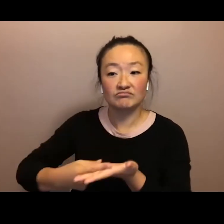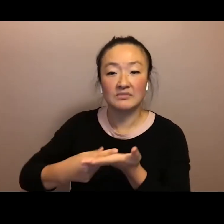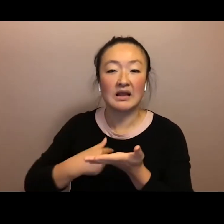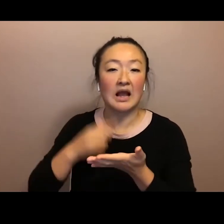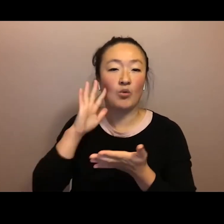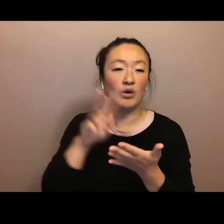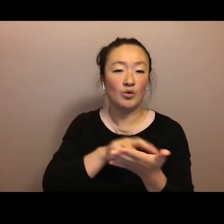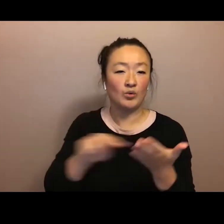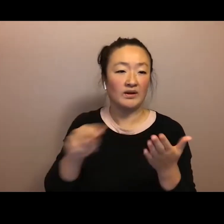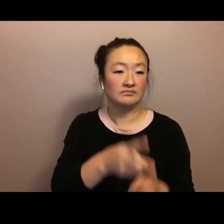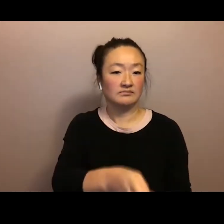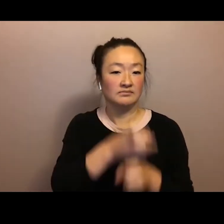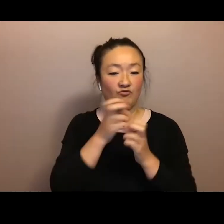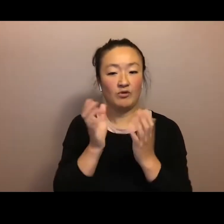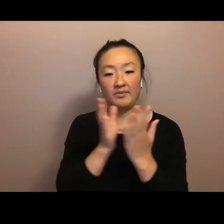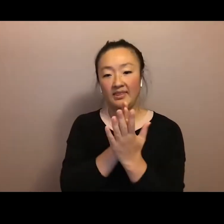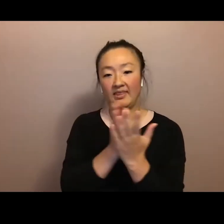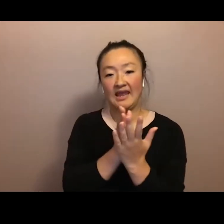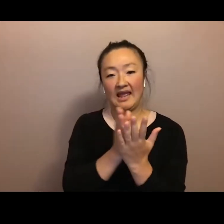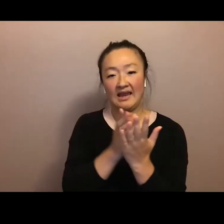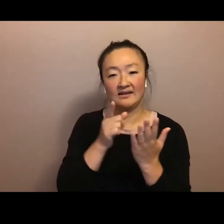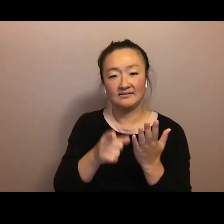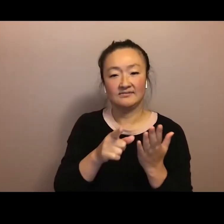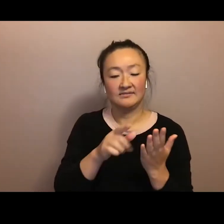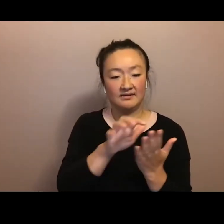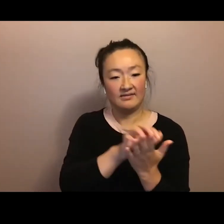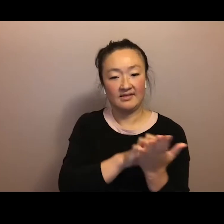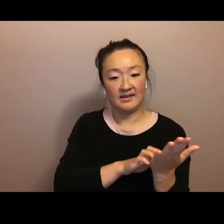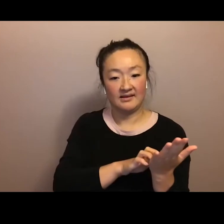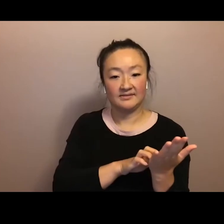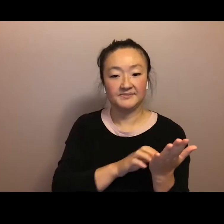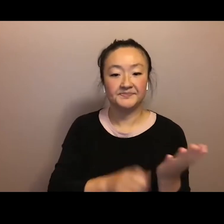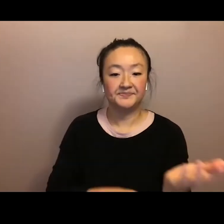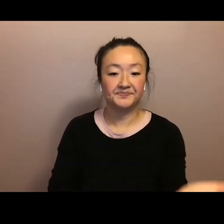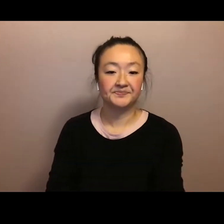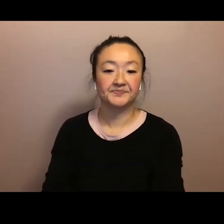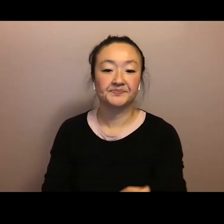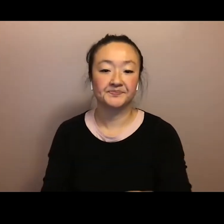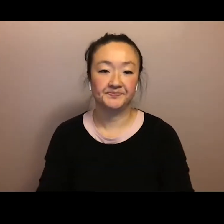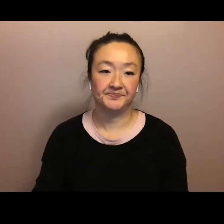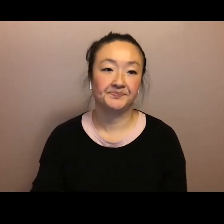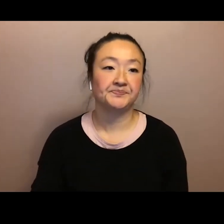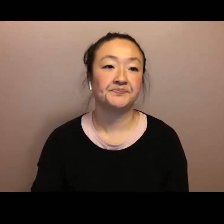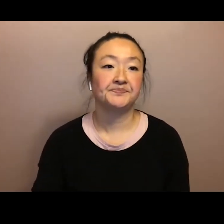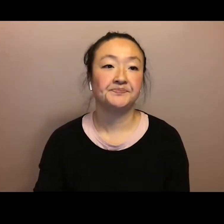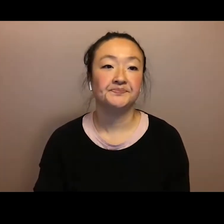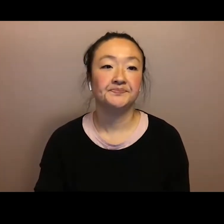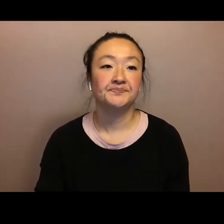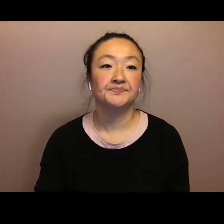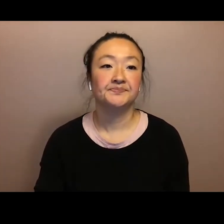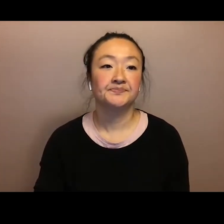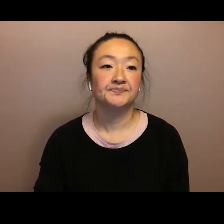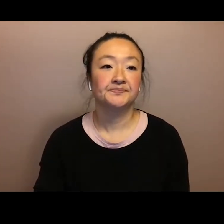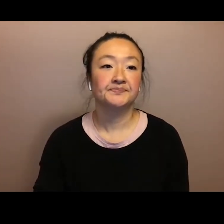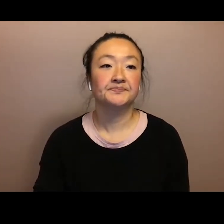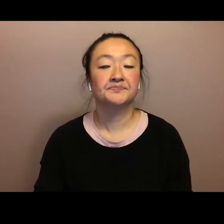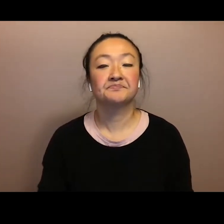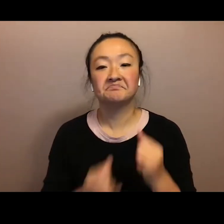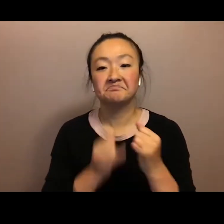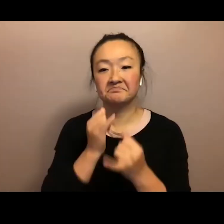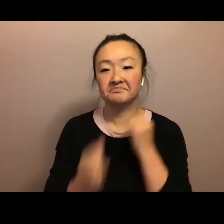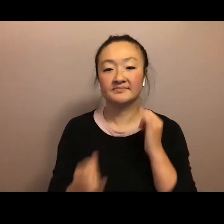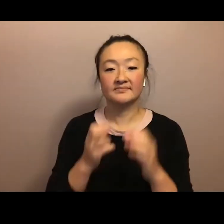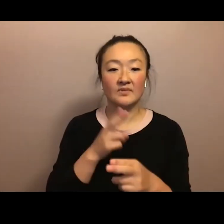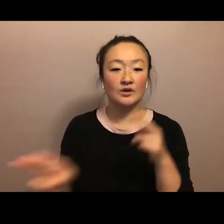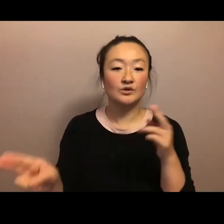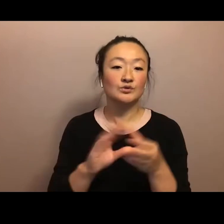actually from the end of this text, the last kind of short story before